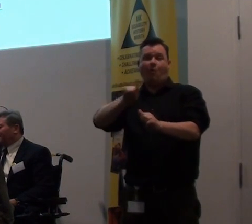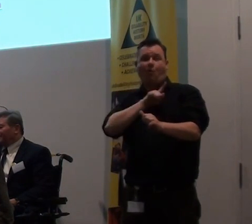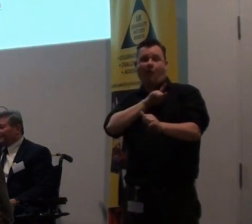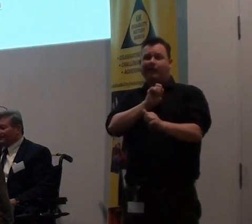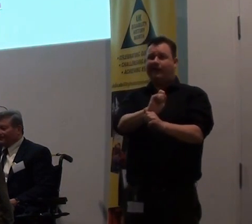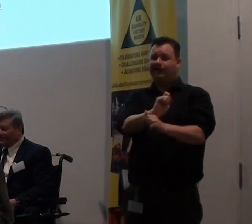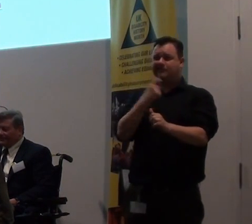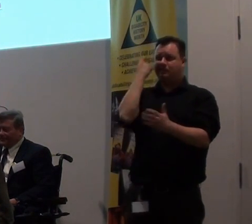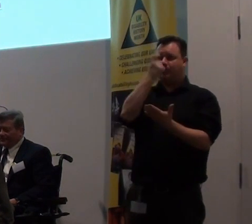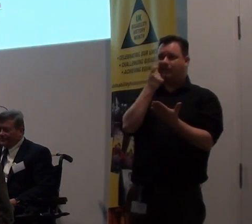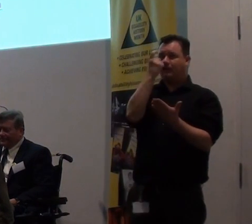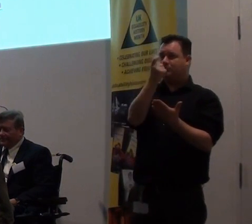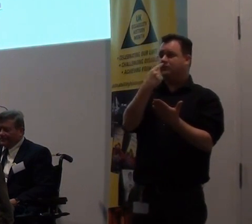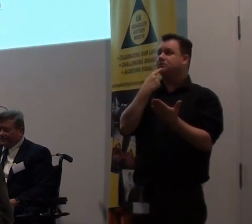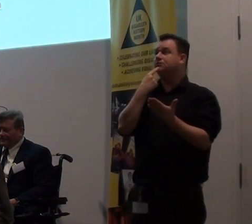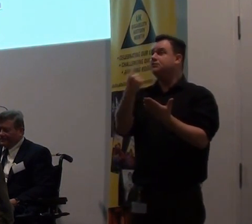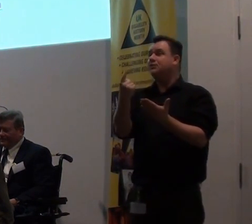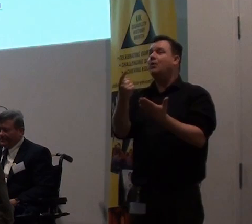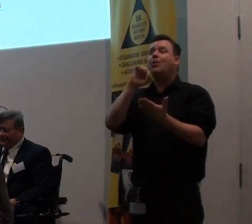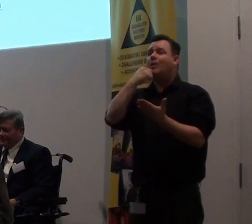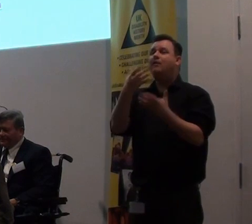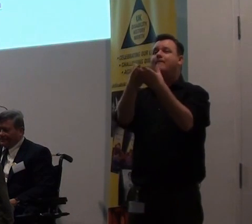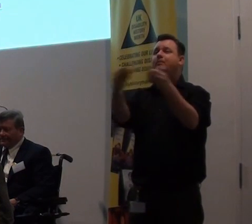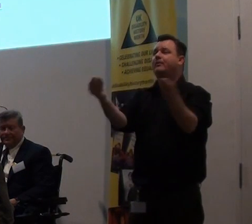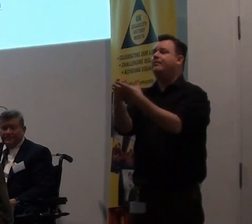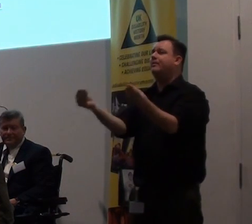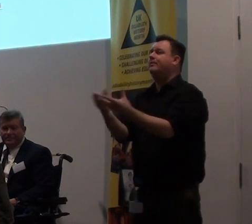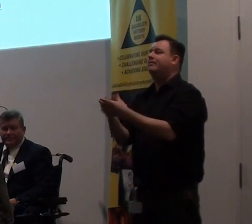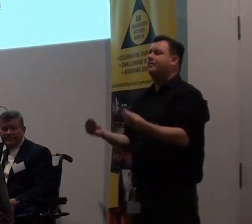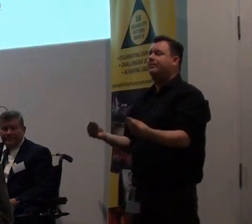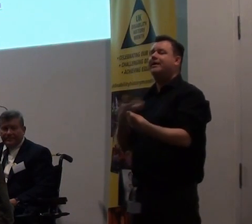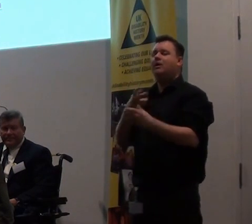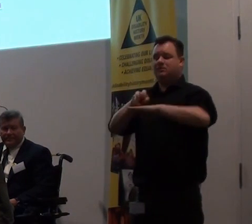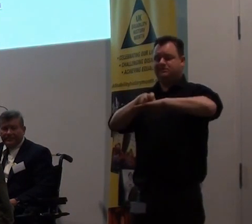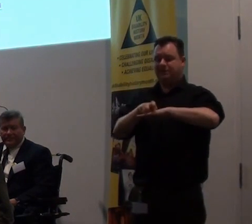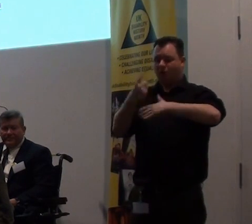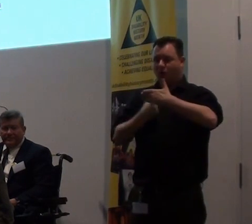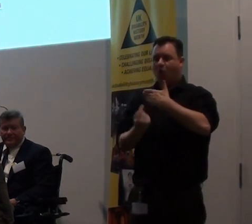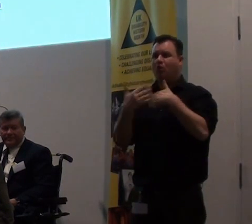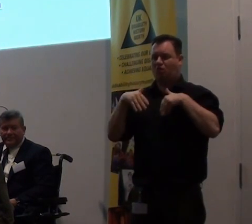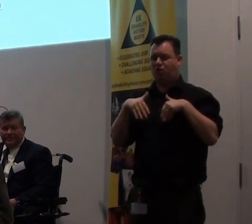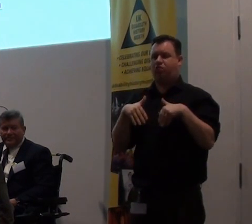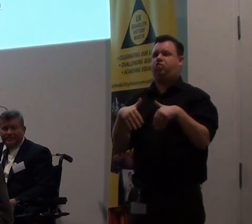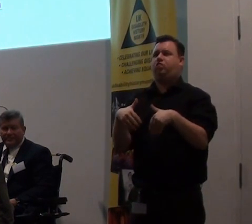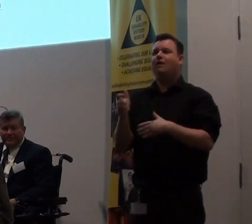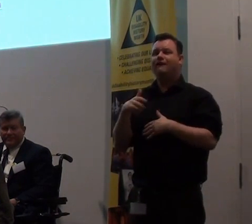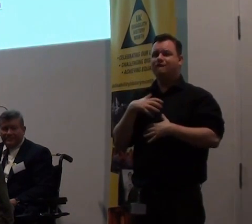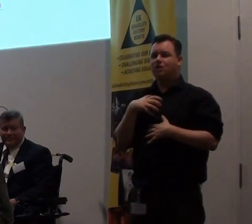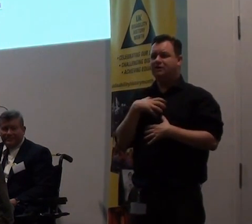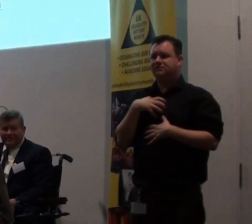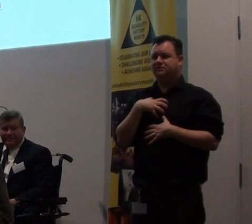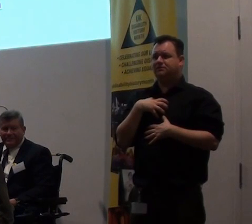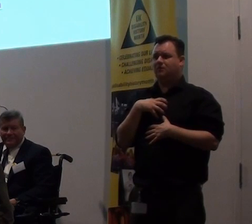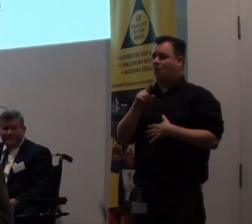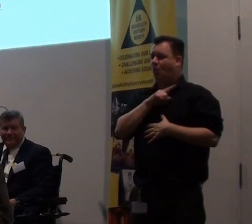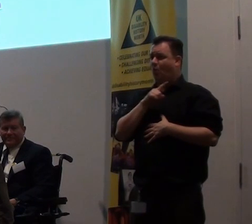that soon no one will be there. He will sit alone, frightened, as